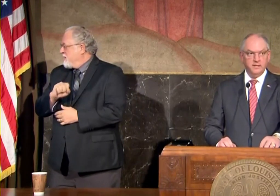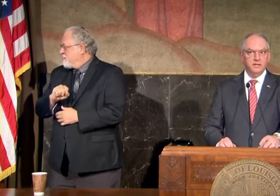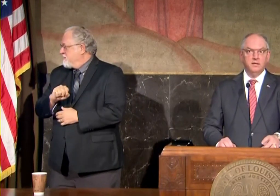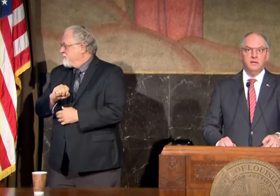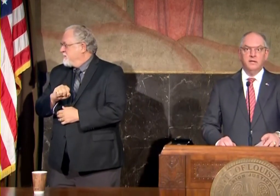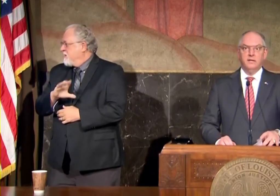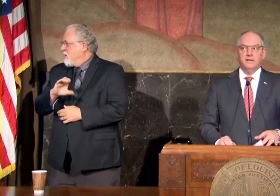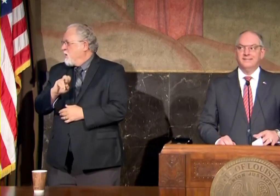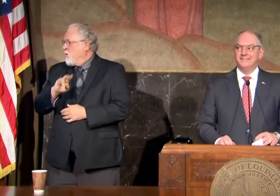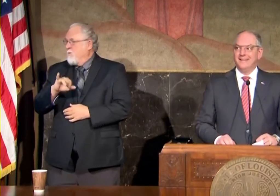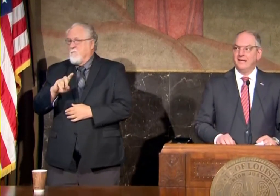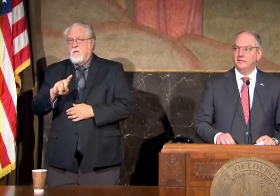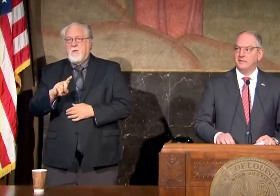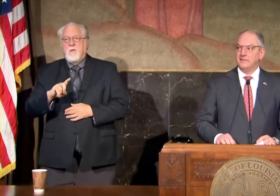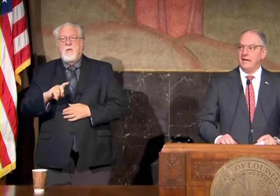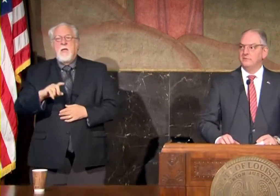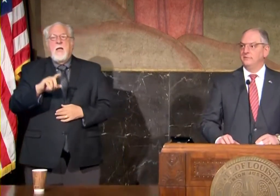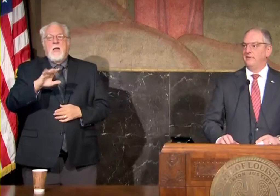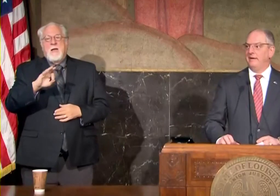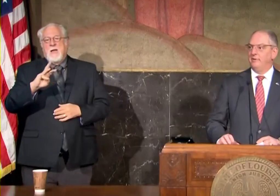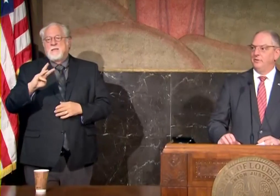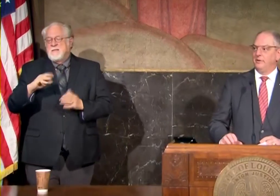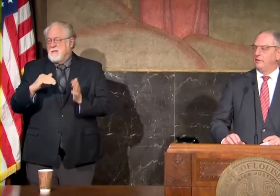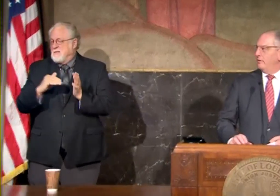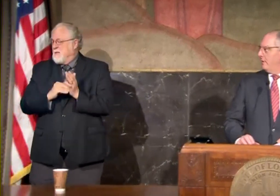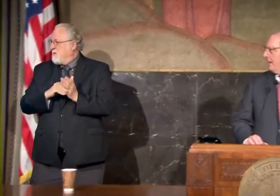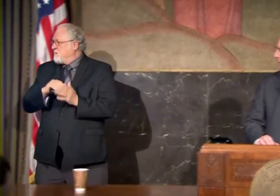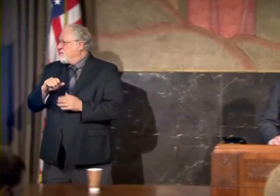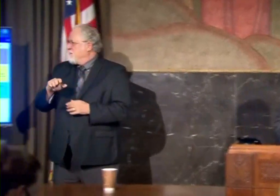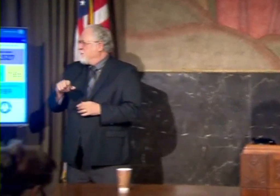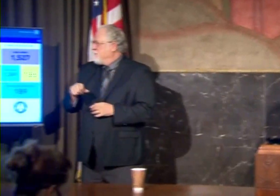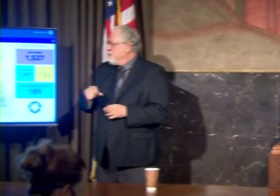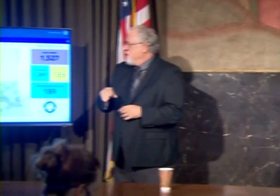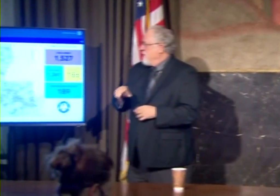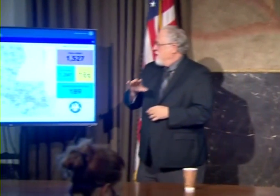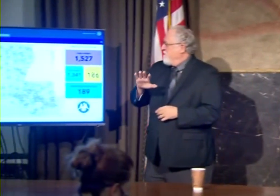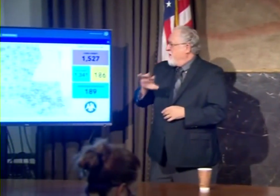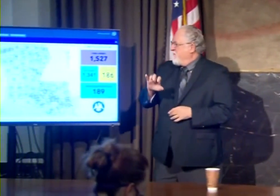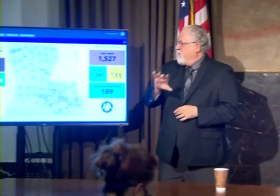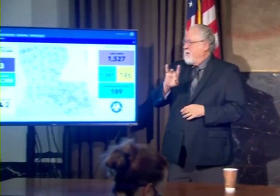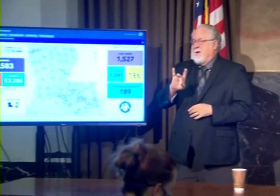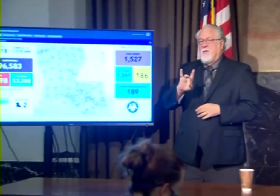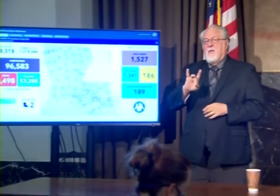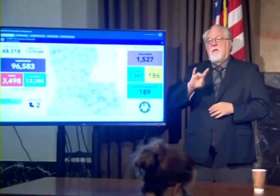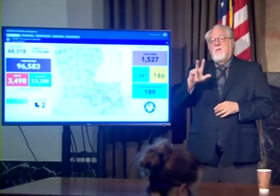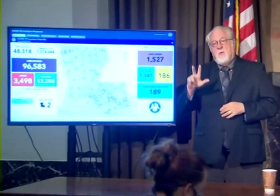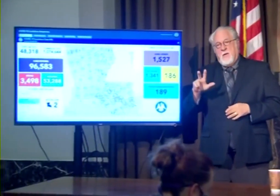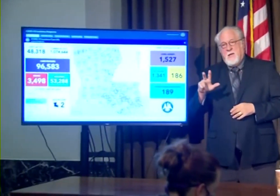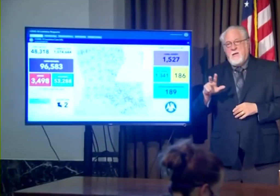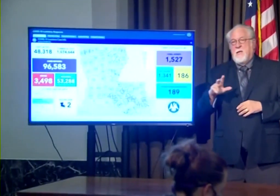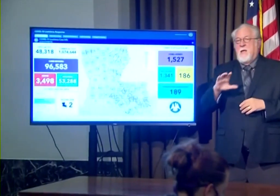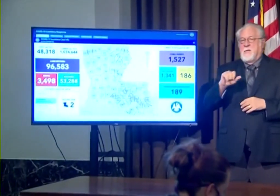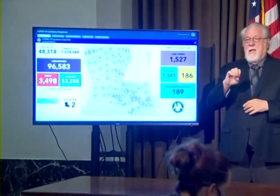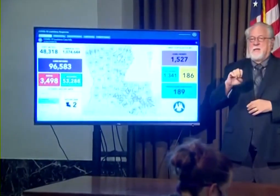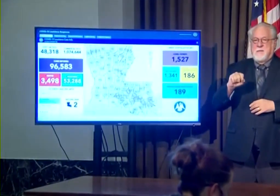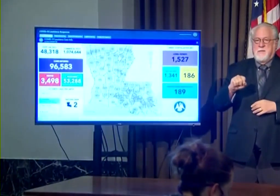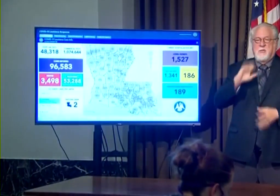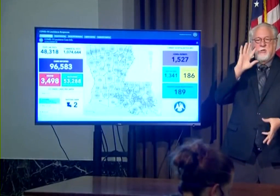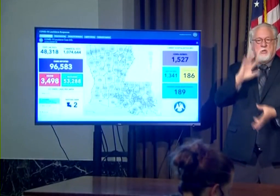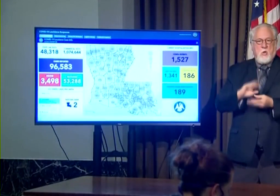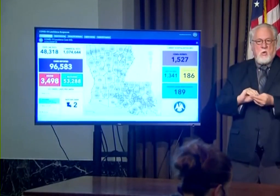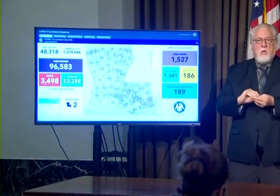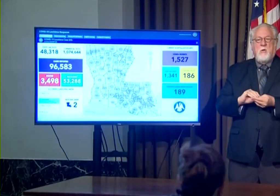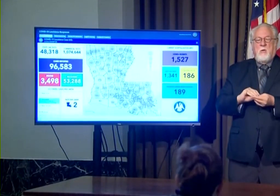19 this is ninety-six thousand five hundred and thirty-eight I'm sorry five hundred and eighty-three total